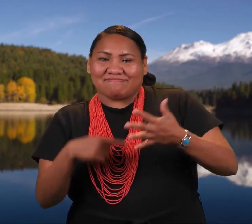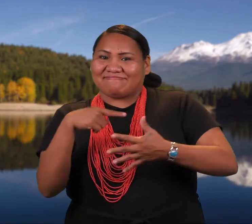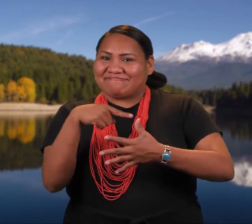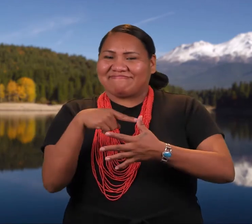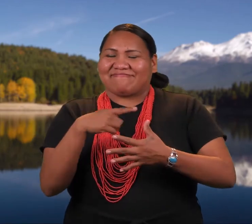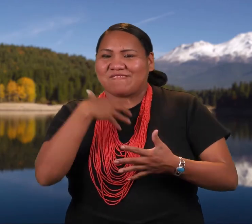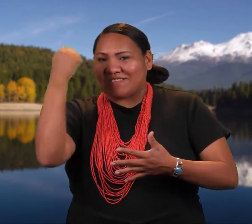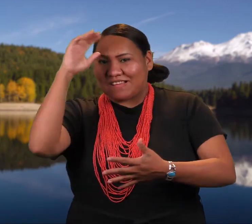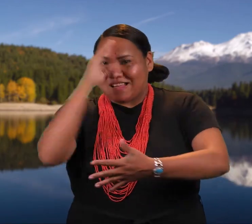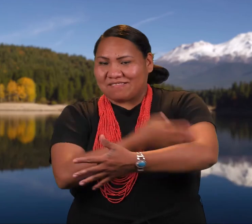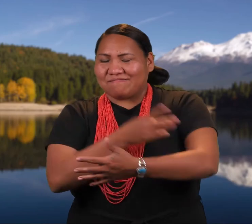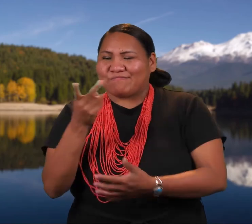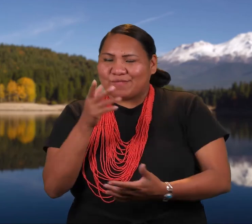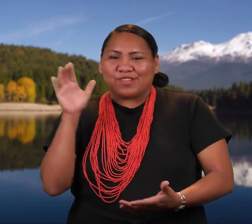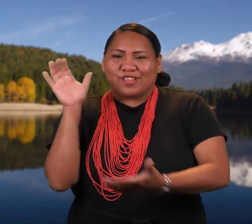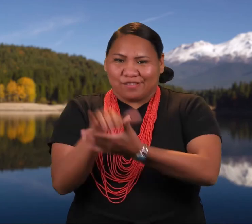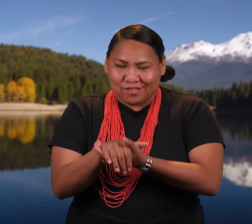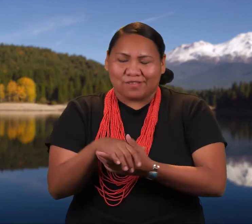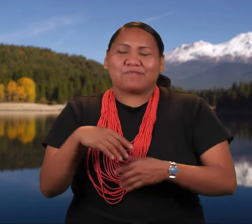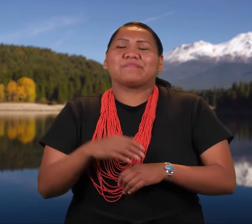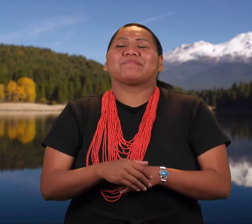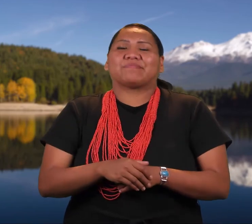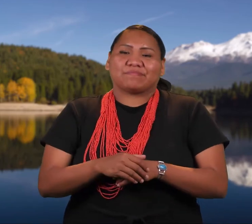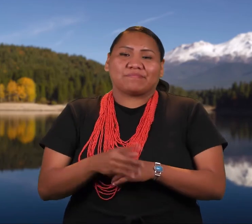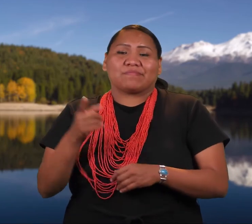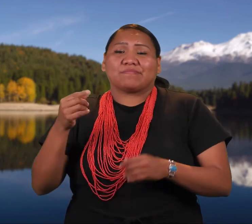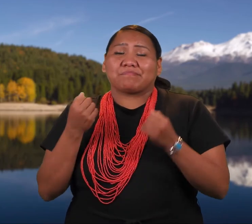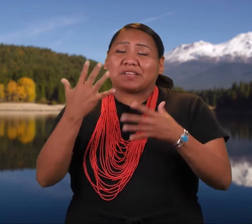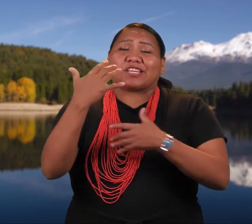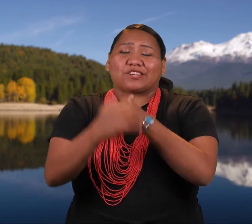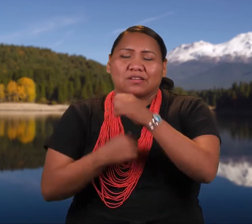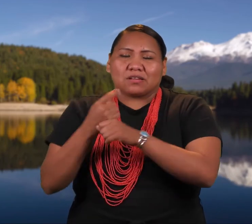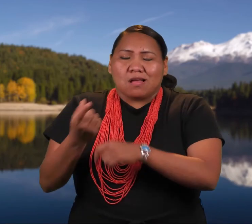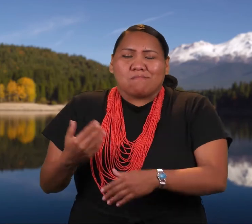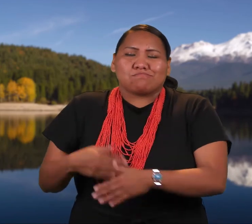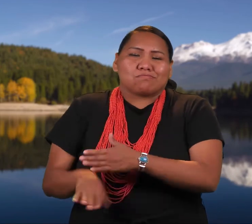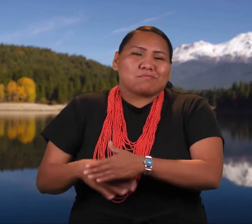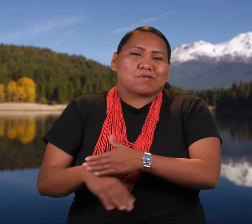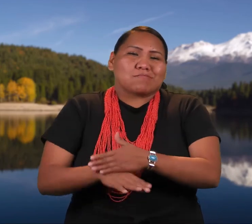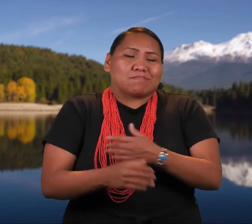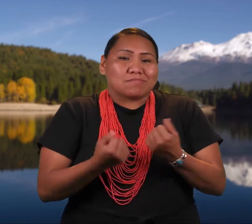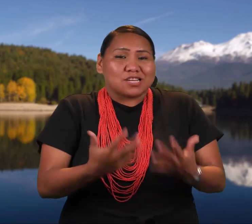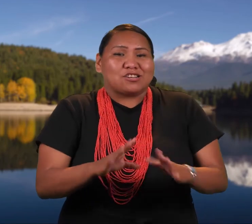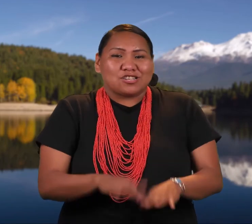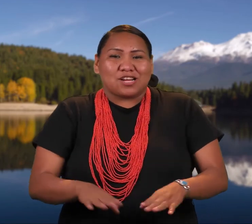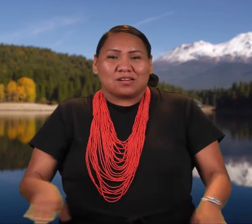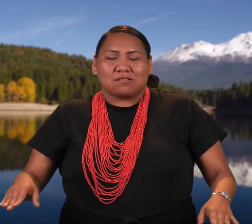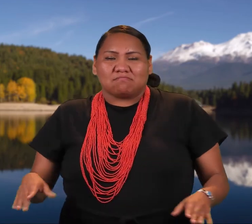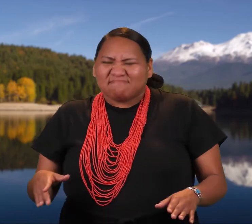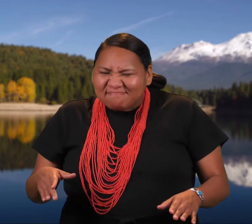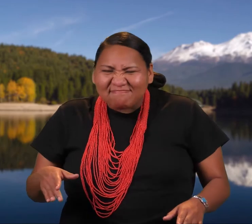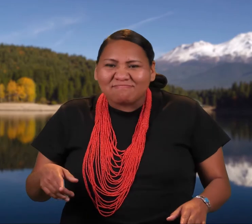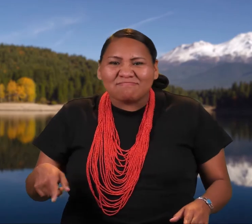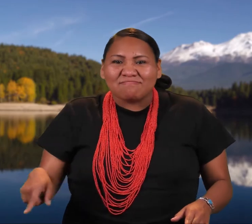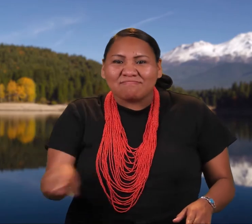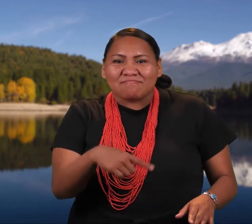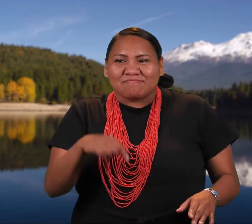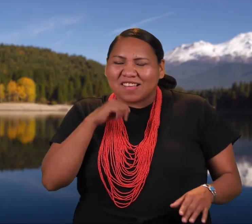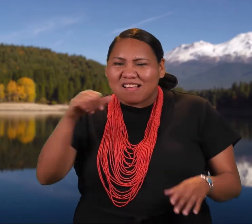In the years that followed, they had many children who were not as hairy as the grizzlies, yet did not look exactly like their spirit